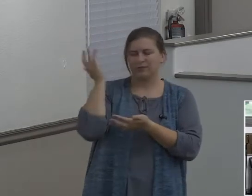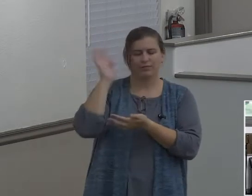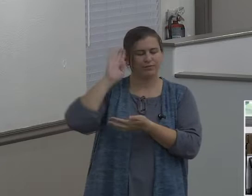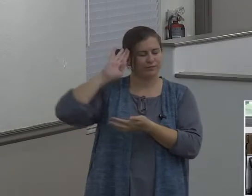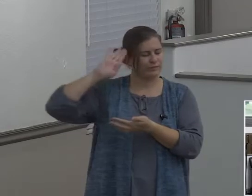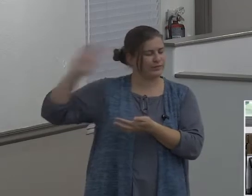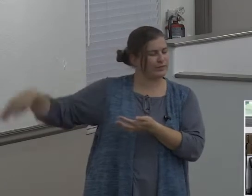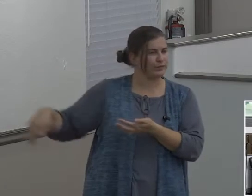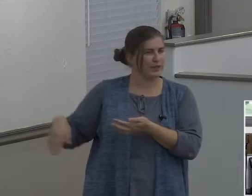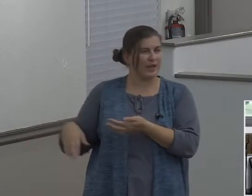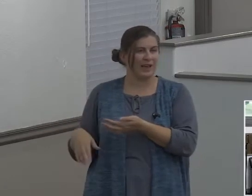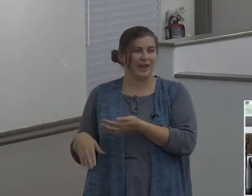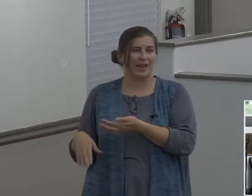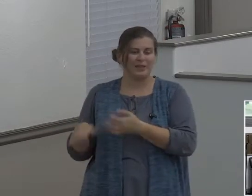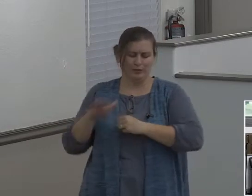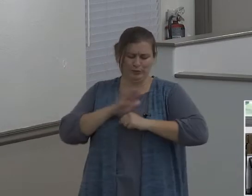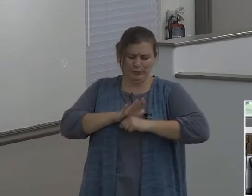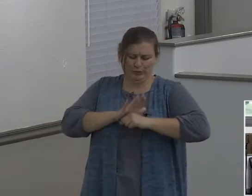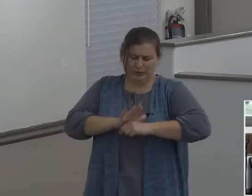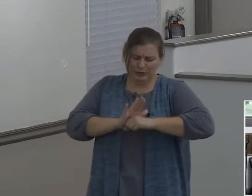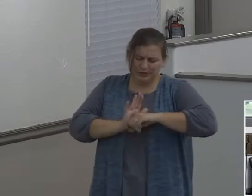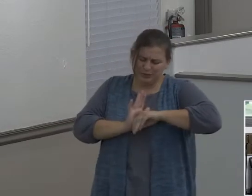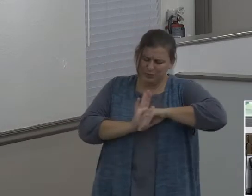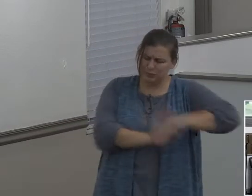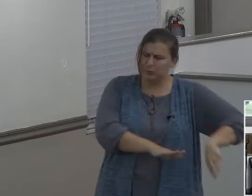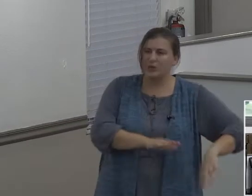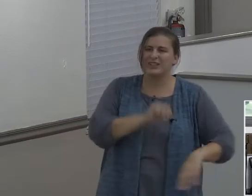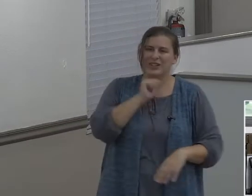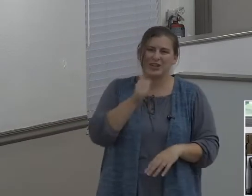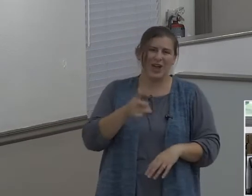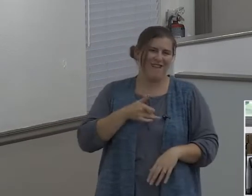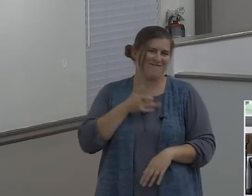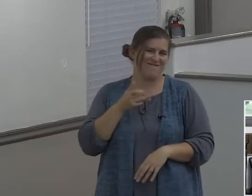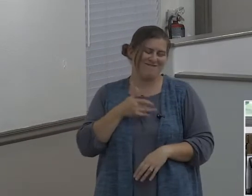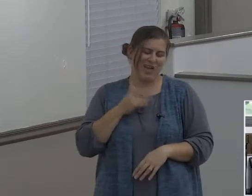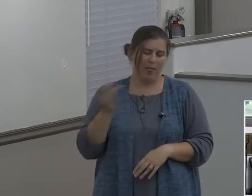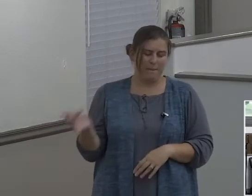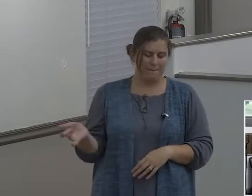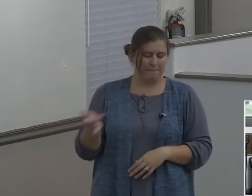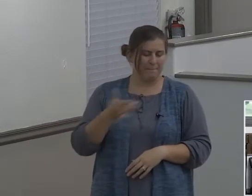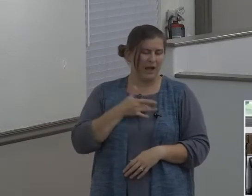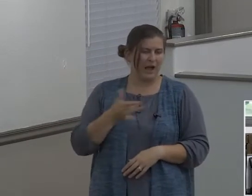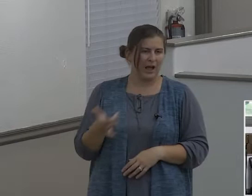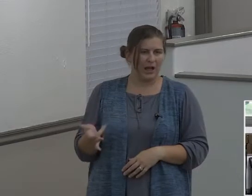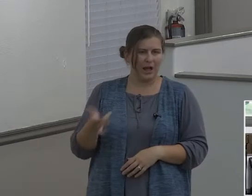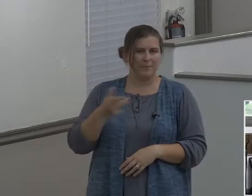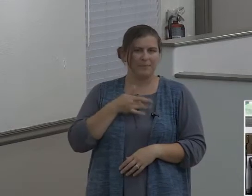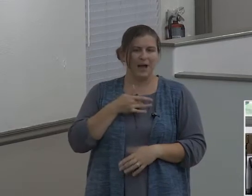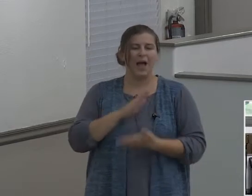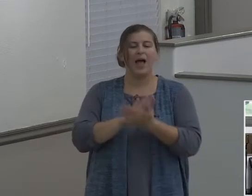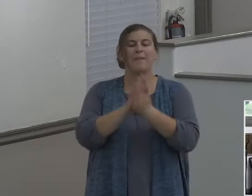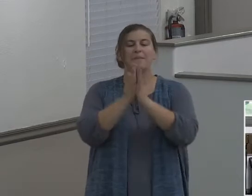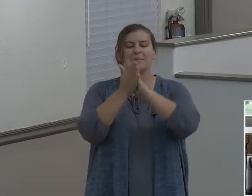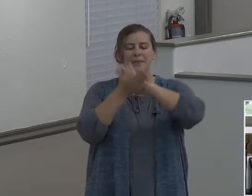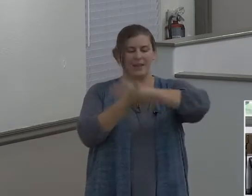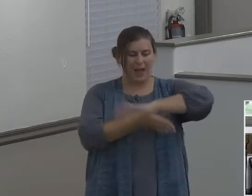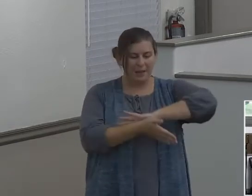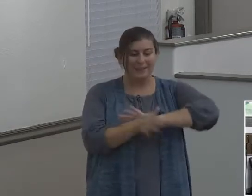you can get pretty dull, and a Christian can end up in a place like Lot was, doing things that